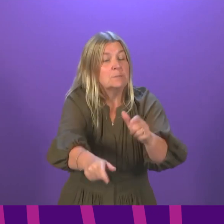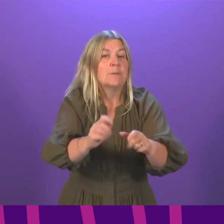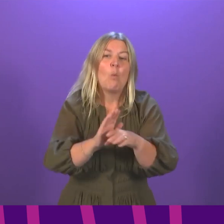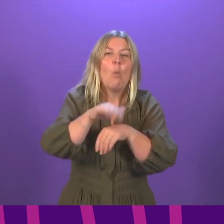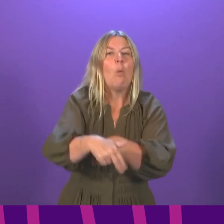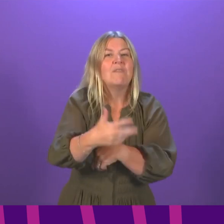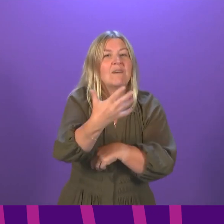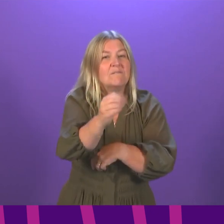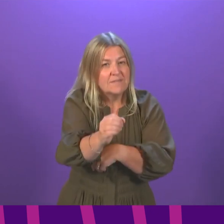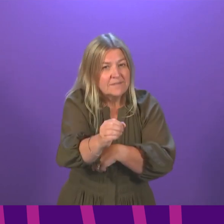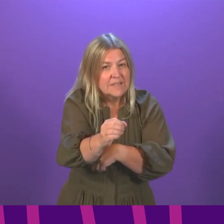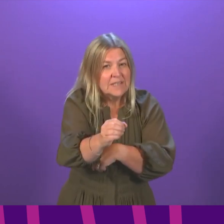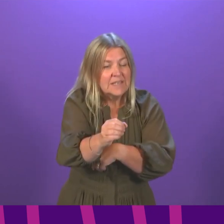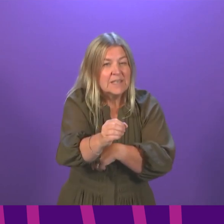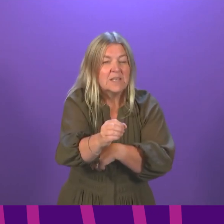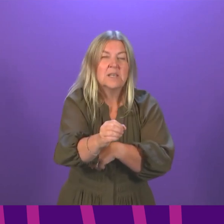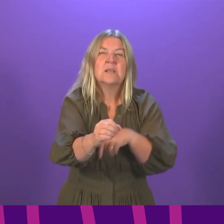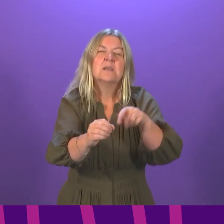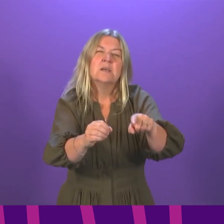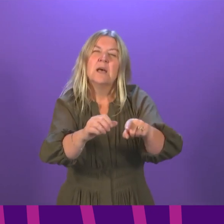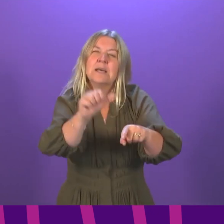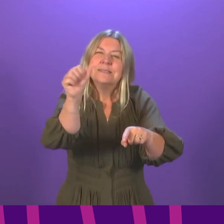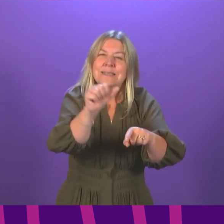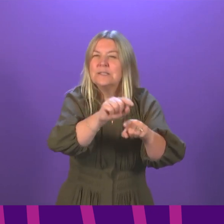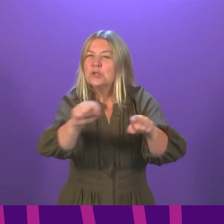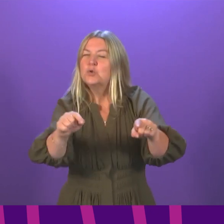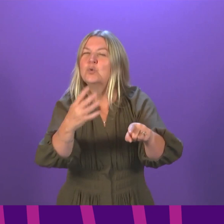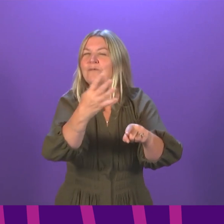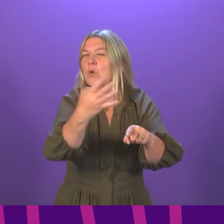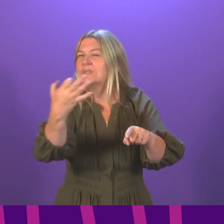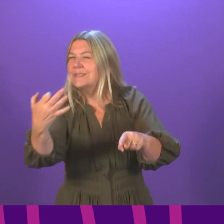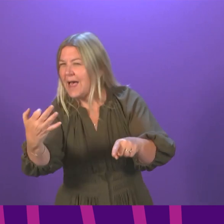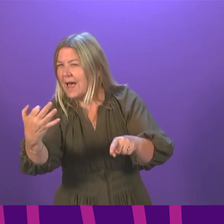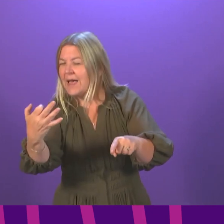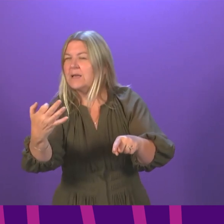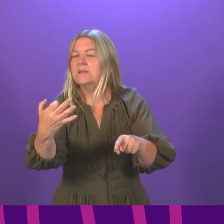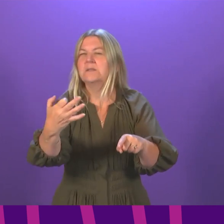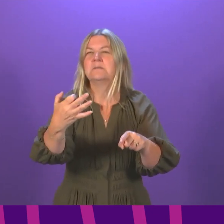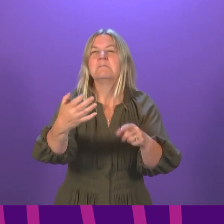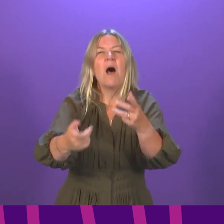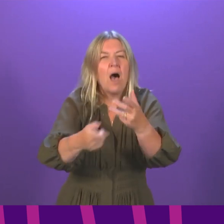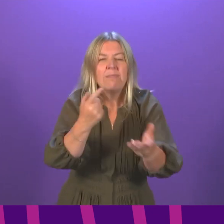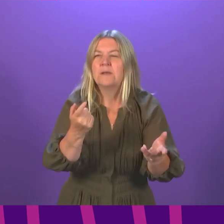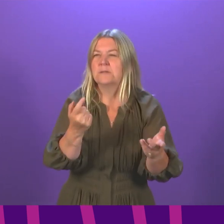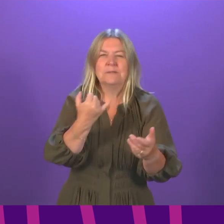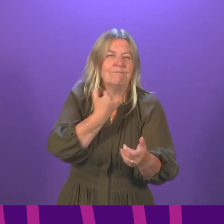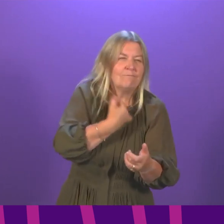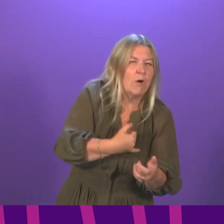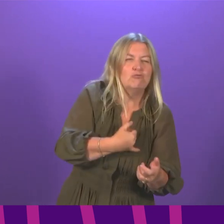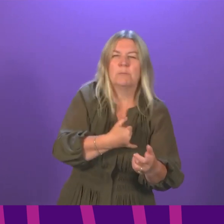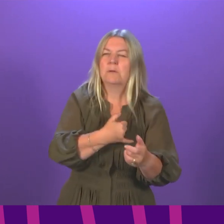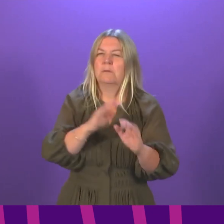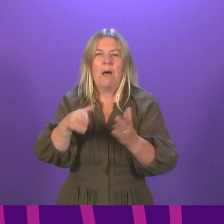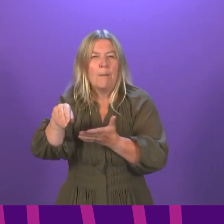those aged 16 to 49 and clinically vulnerable, unpaid carers, other adult carers and those